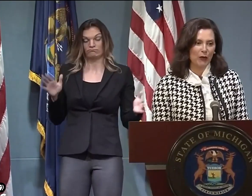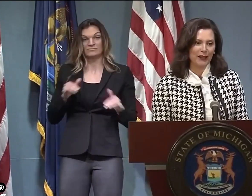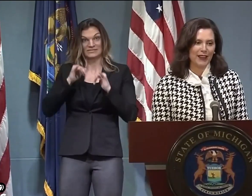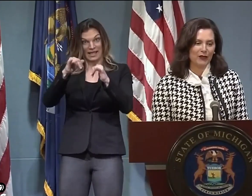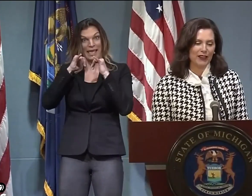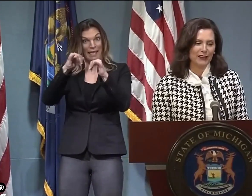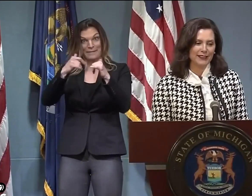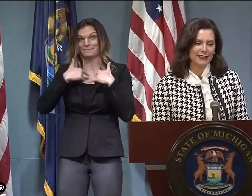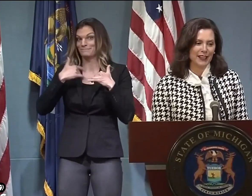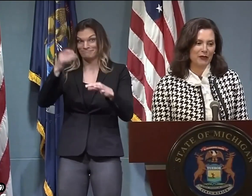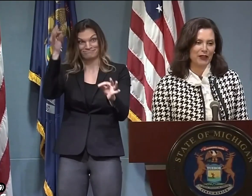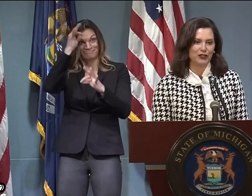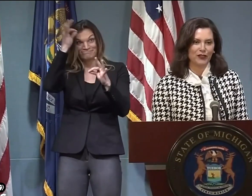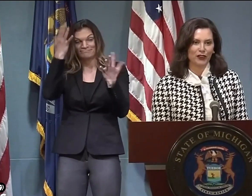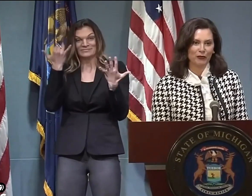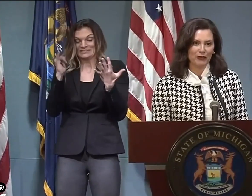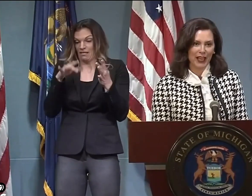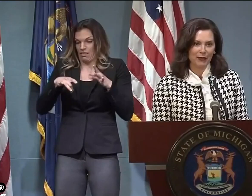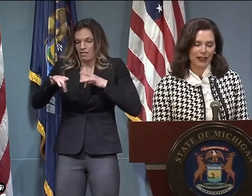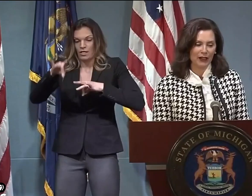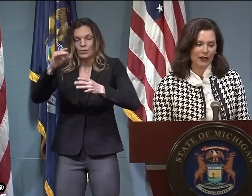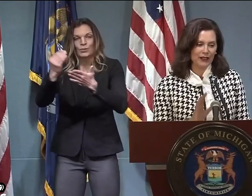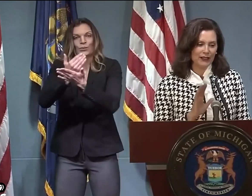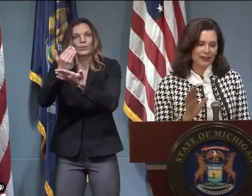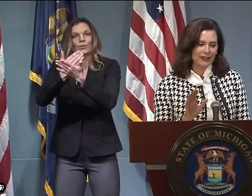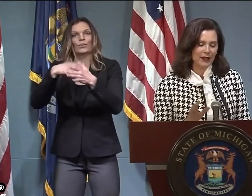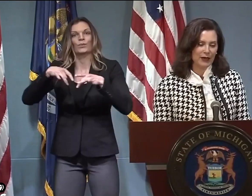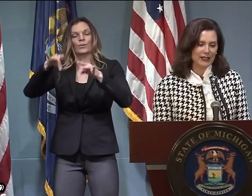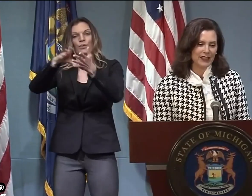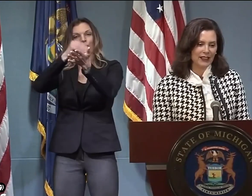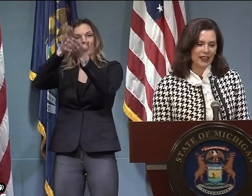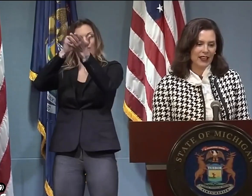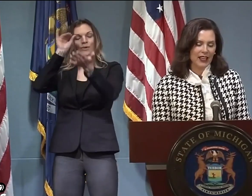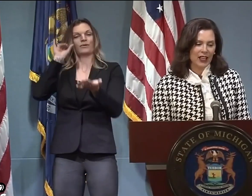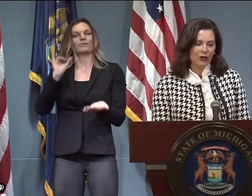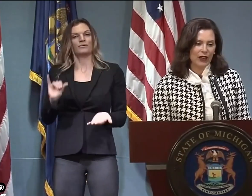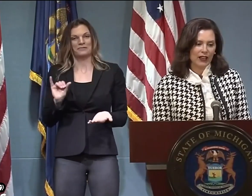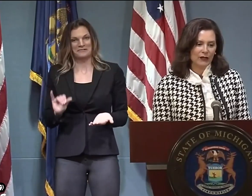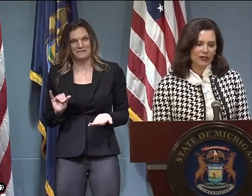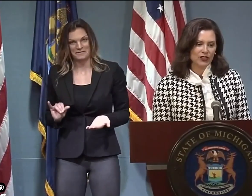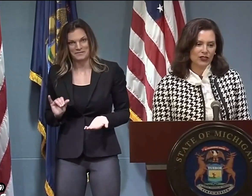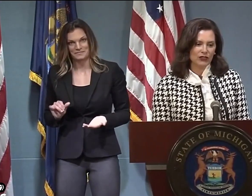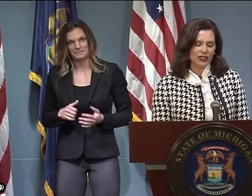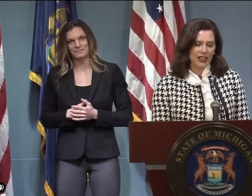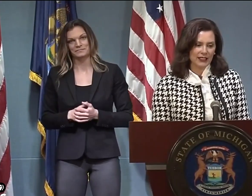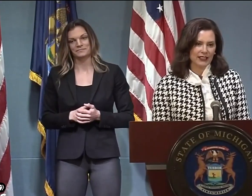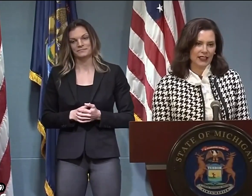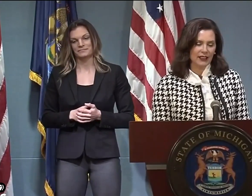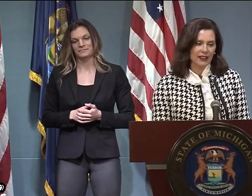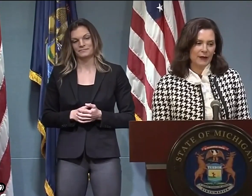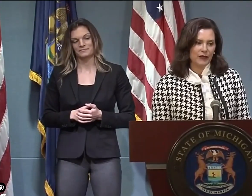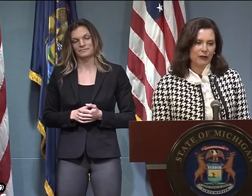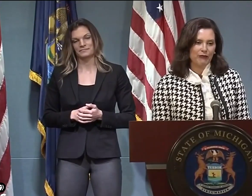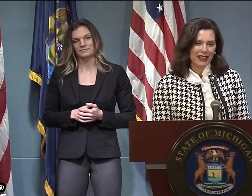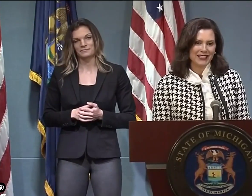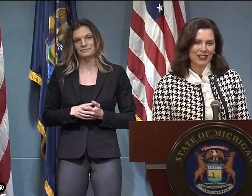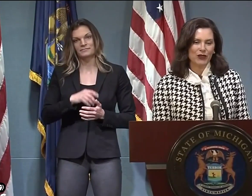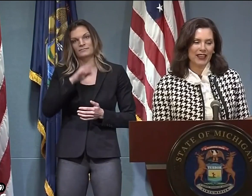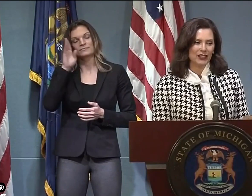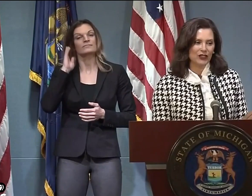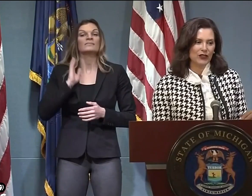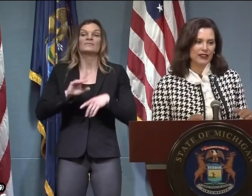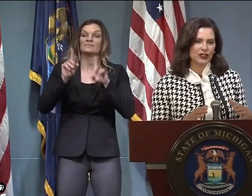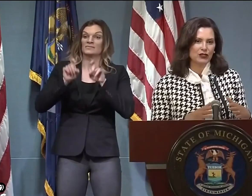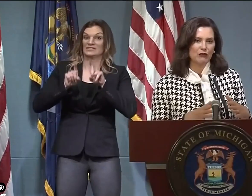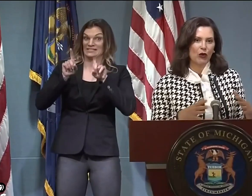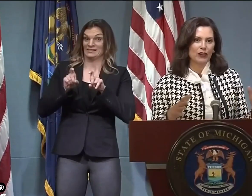hoping to have that milestone moment that we can at least get a picture of her in her cab and gown. That being said, when it comes to